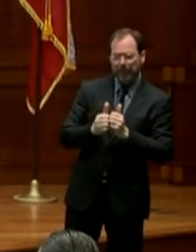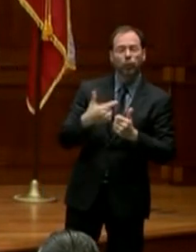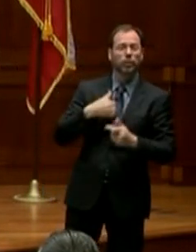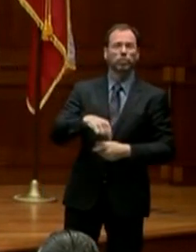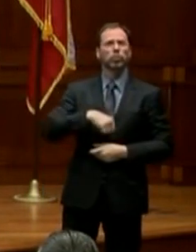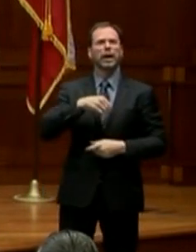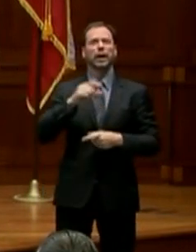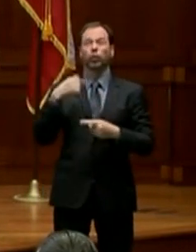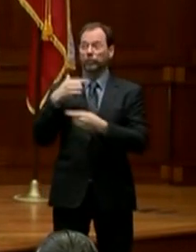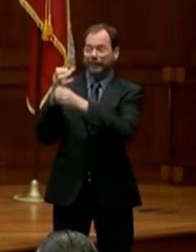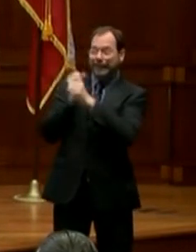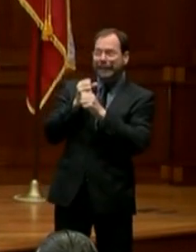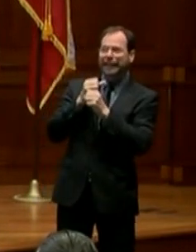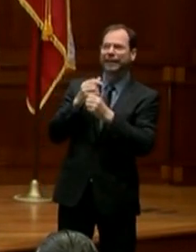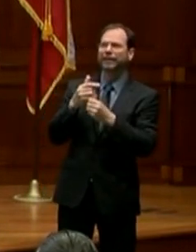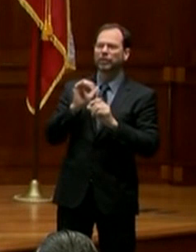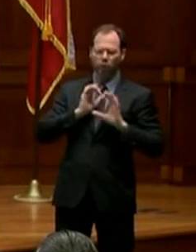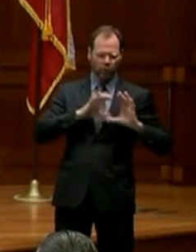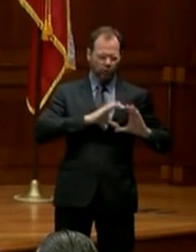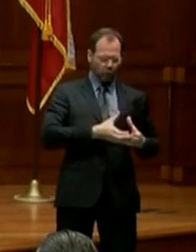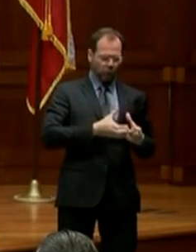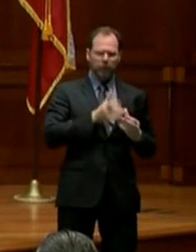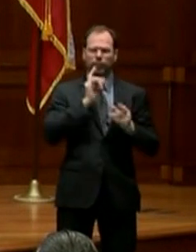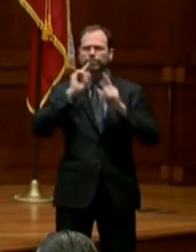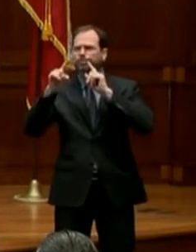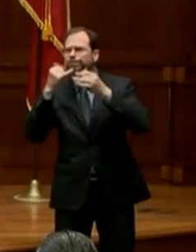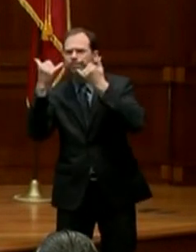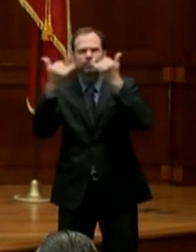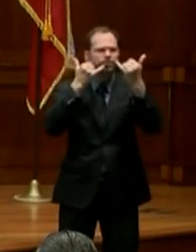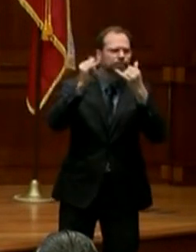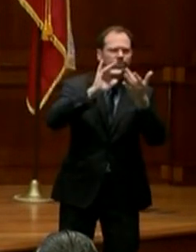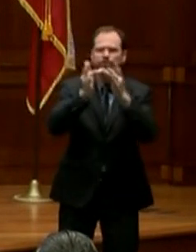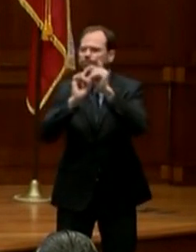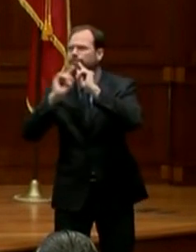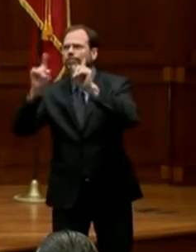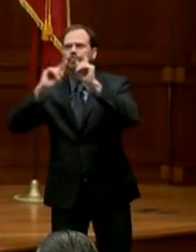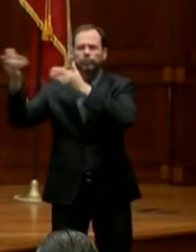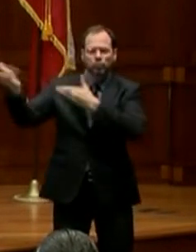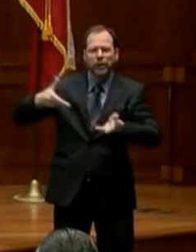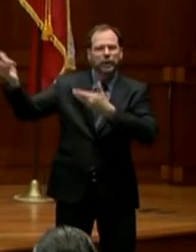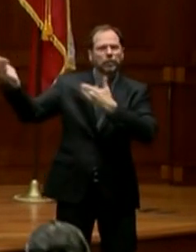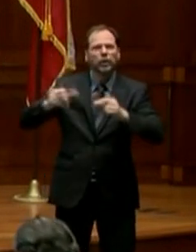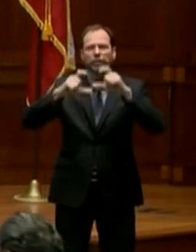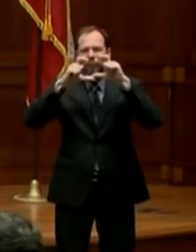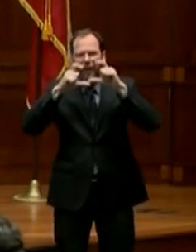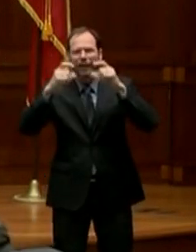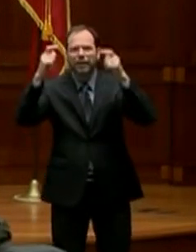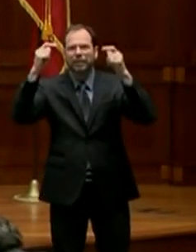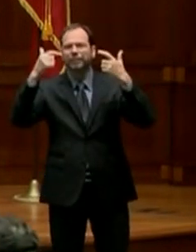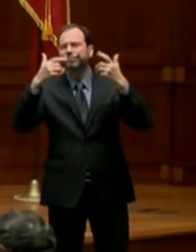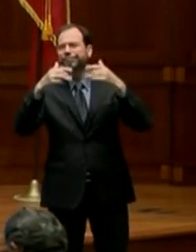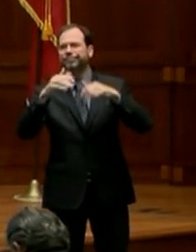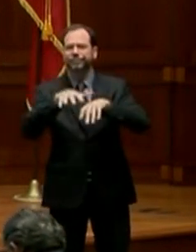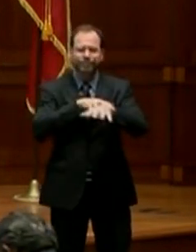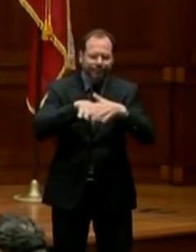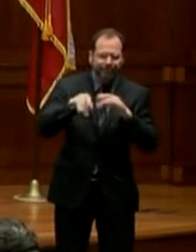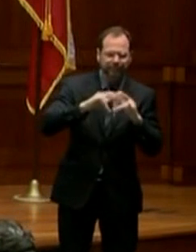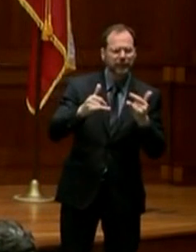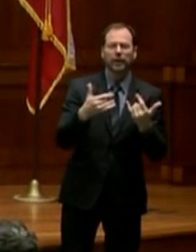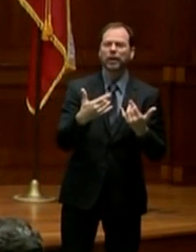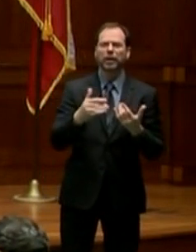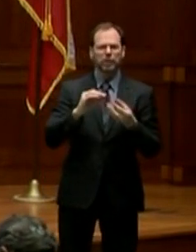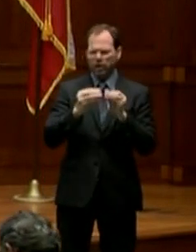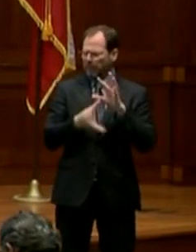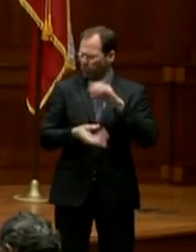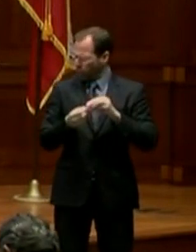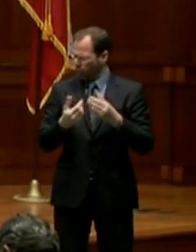supply chain strike force has been able to achieve. And the stats are amazing. And I